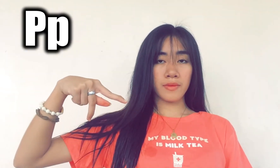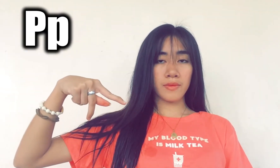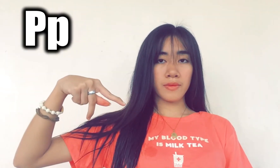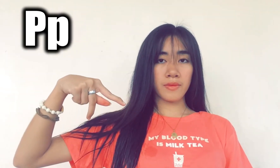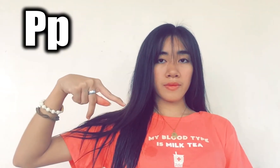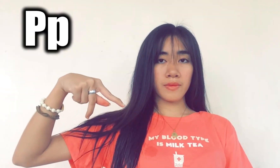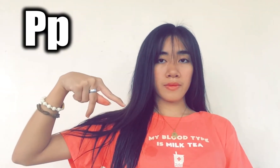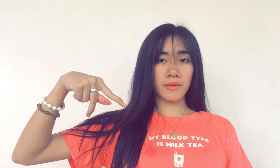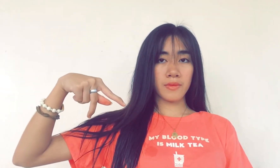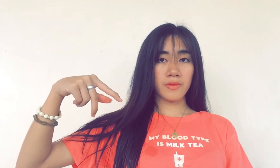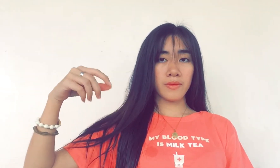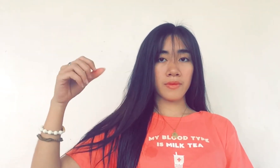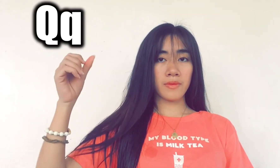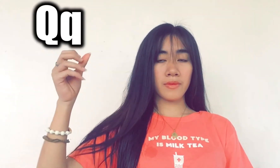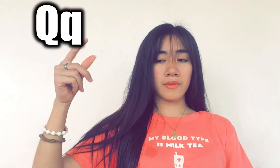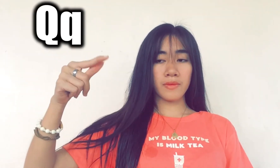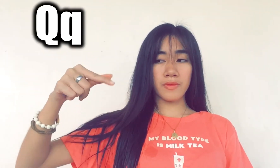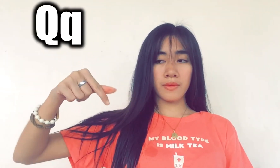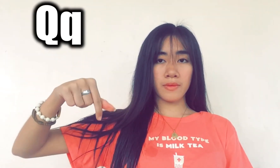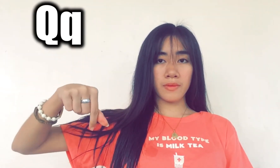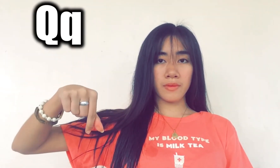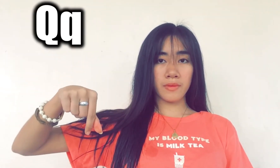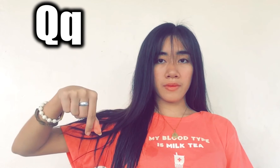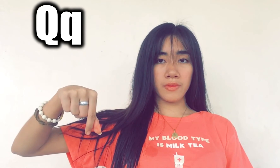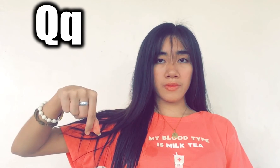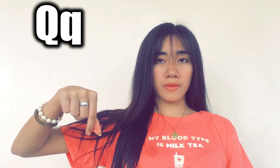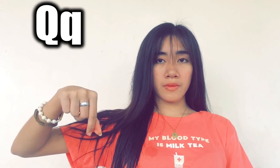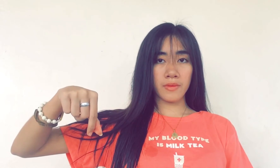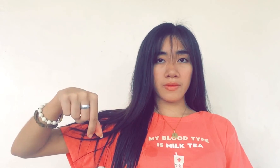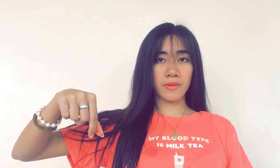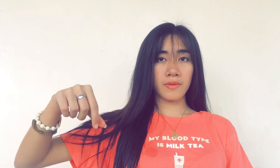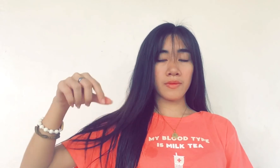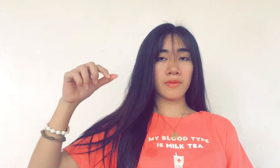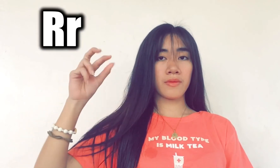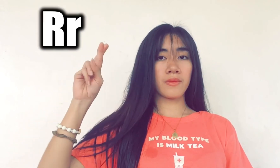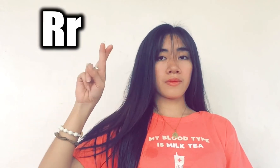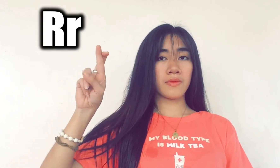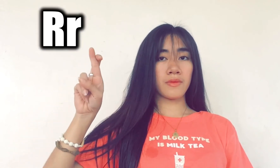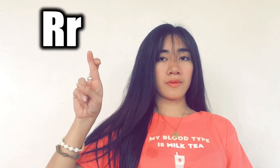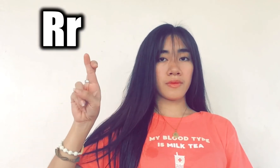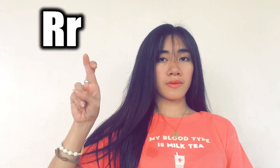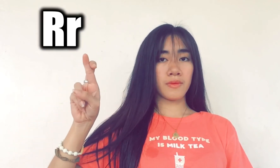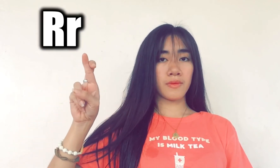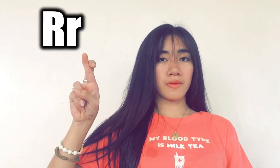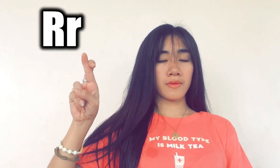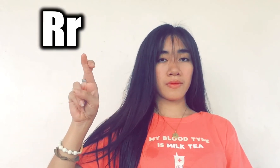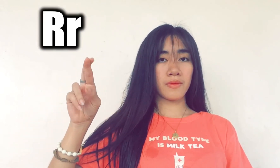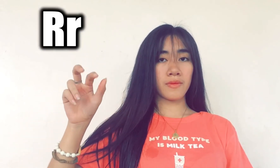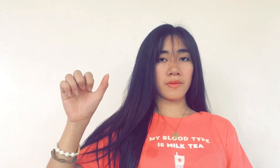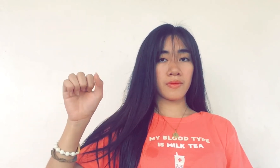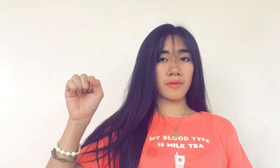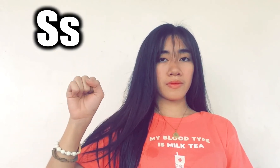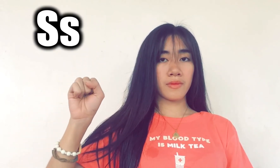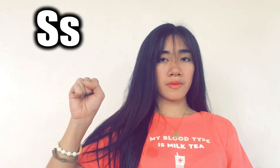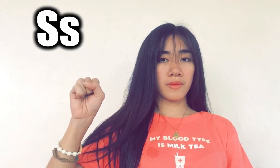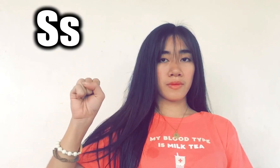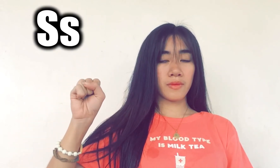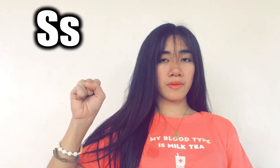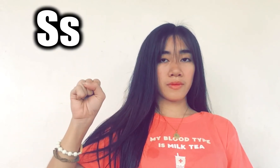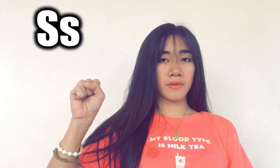Q, R, S,